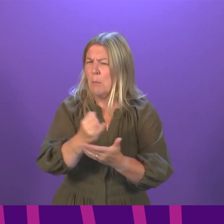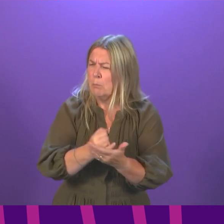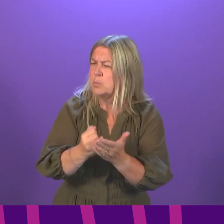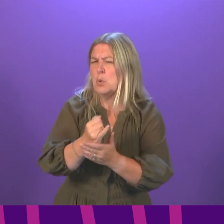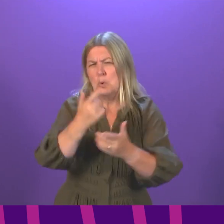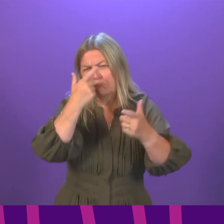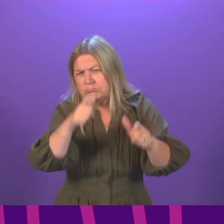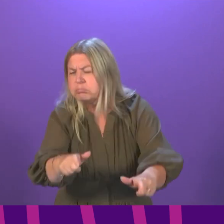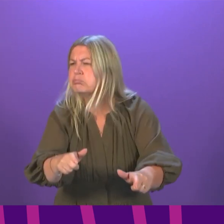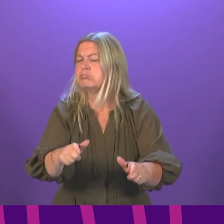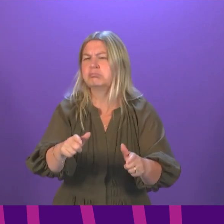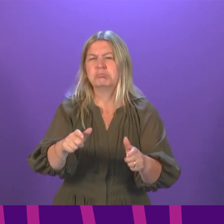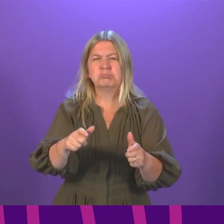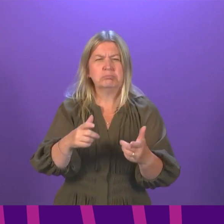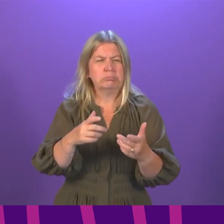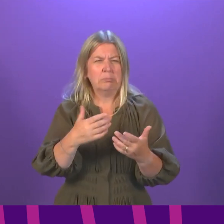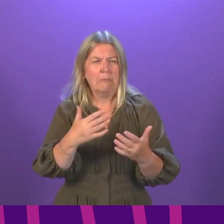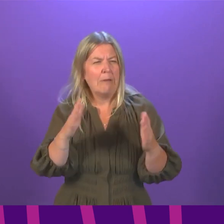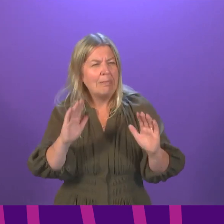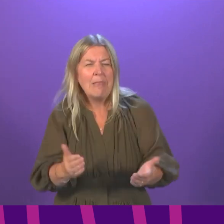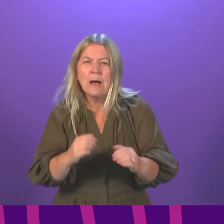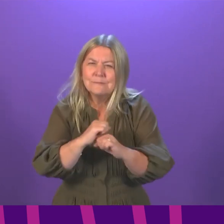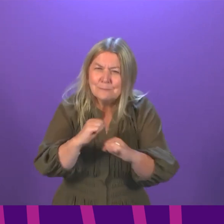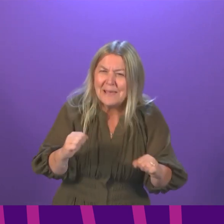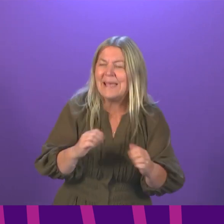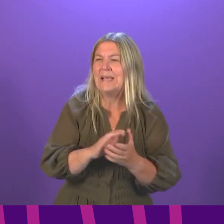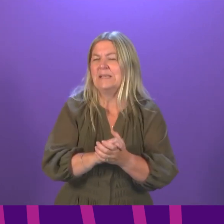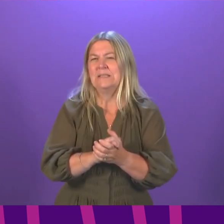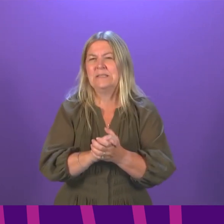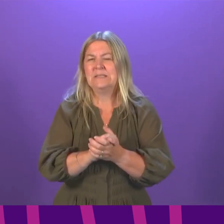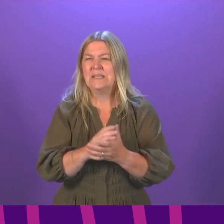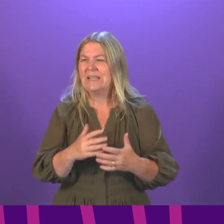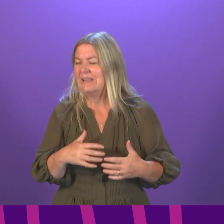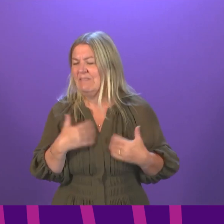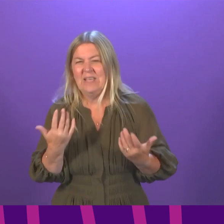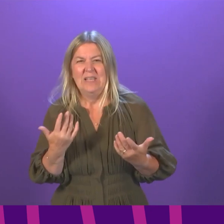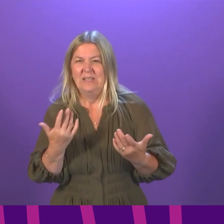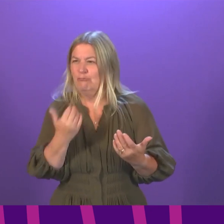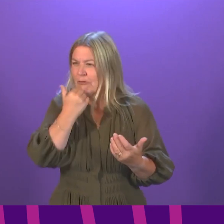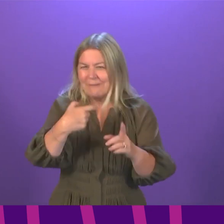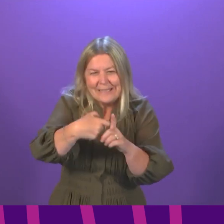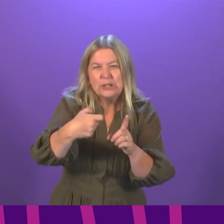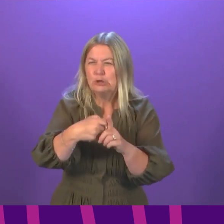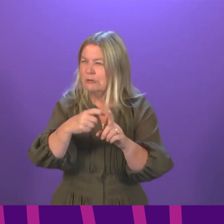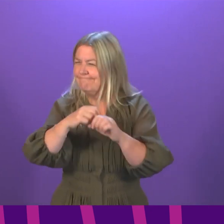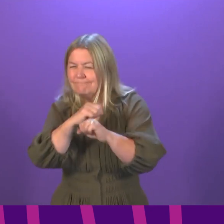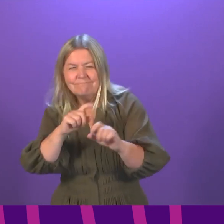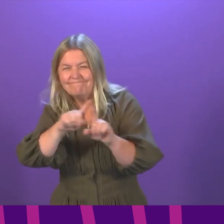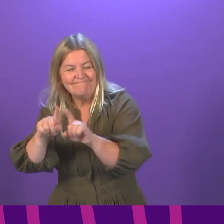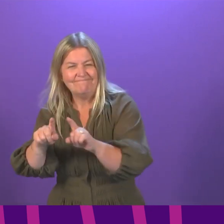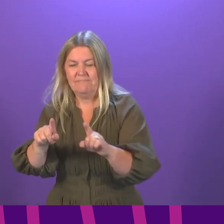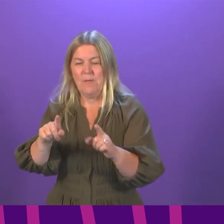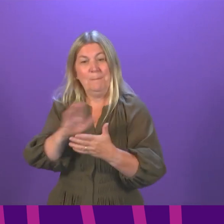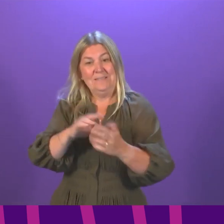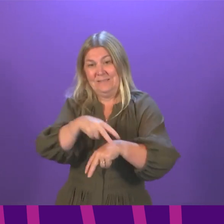of space or basic cooking and cleaning facilities to intimidation by staff or arbitrary curfews that limit people's opportunity to work